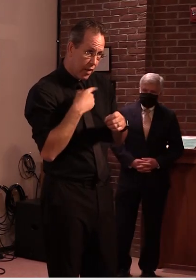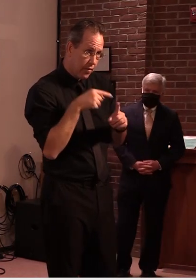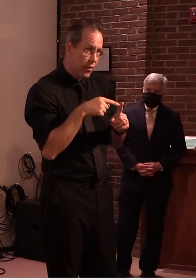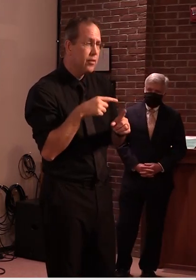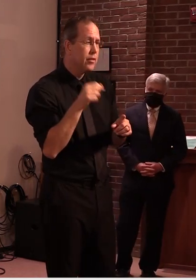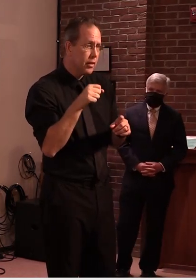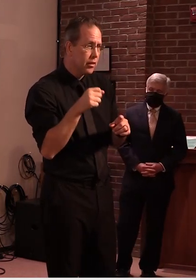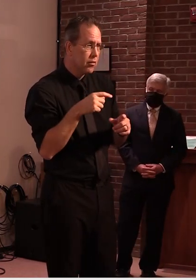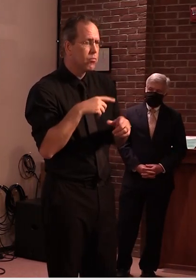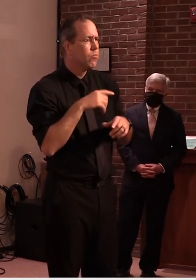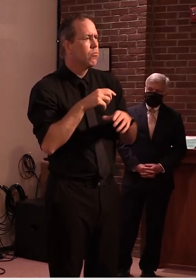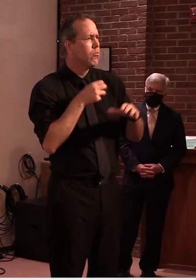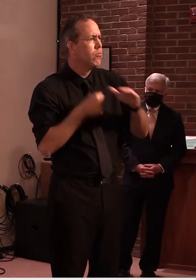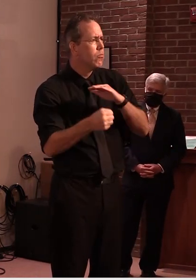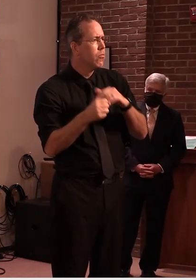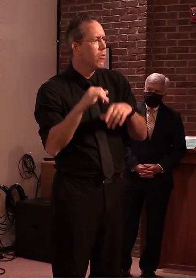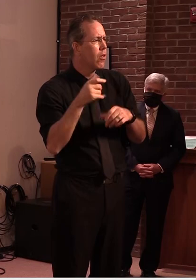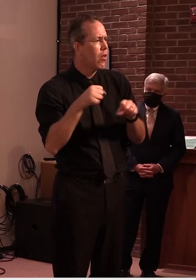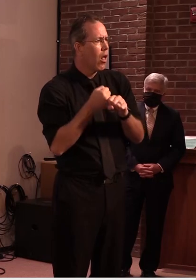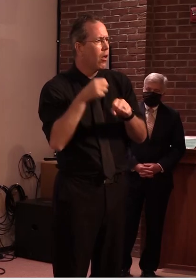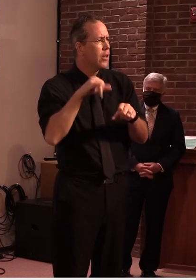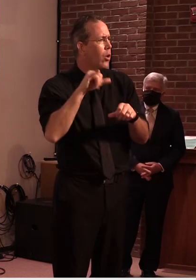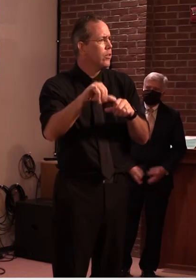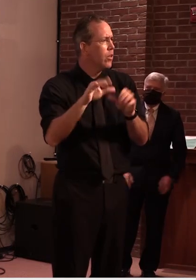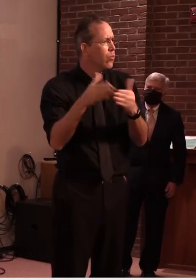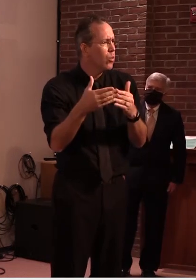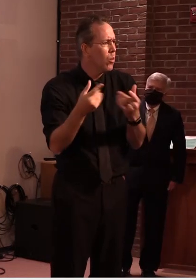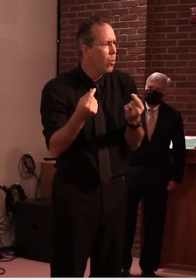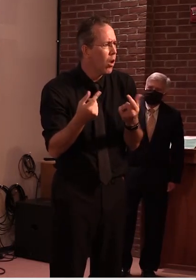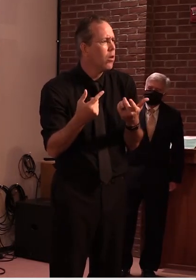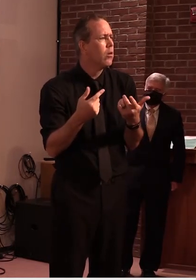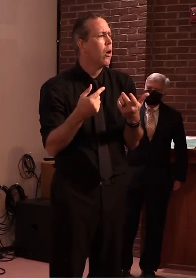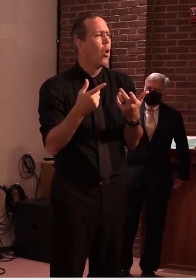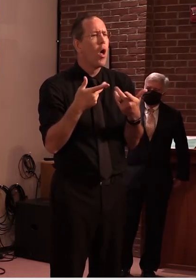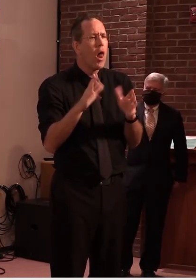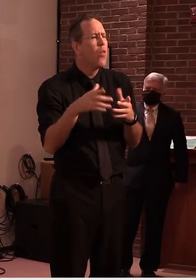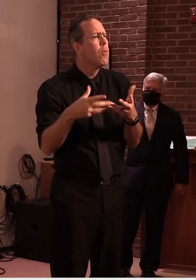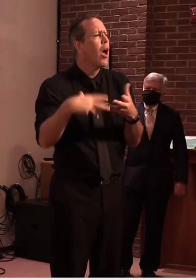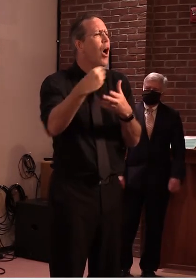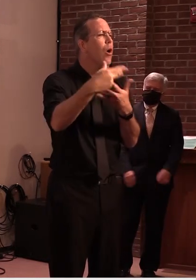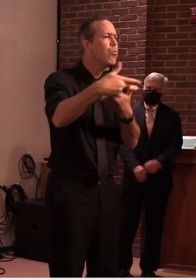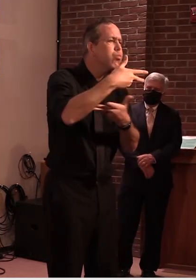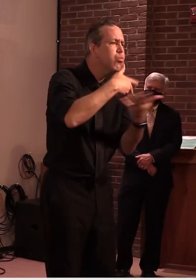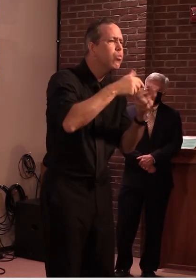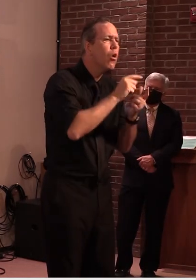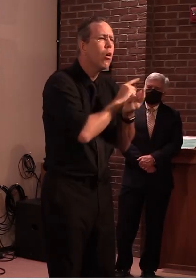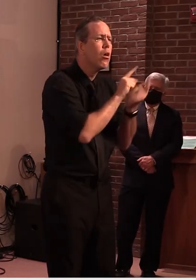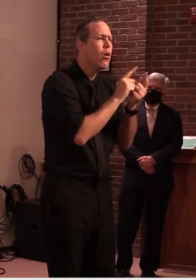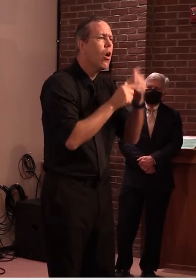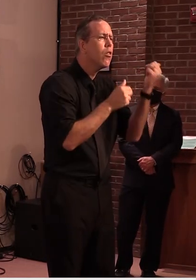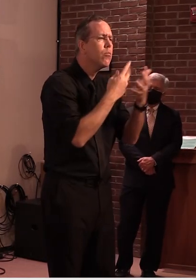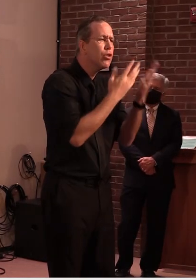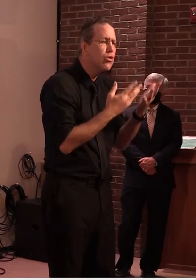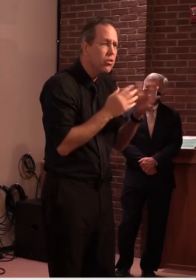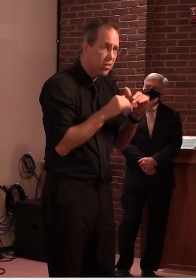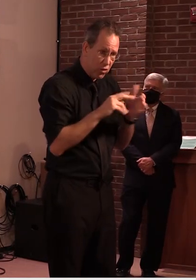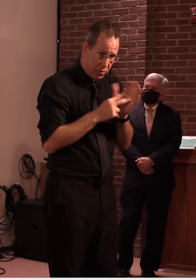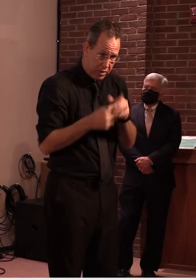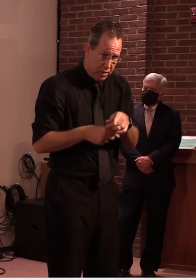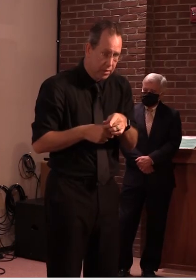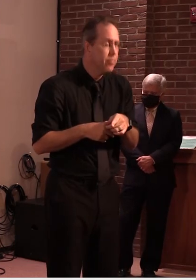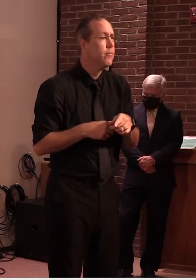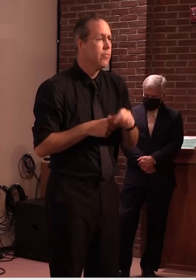started a very loud machine out my window as i started that right now i i i've got the question so um the